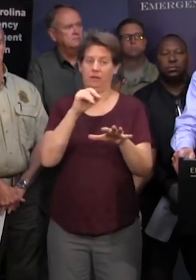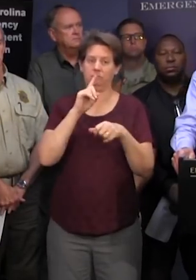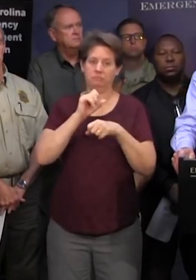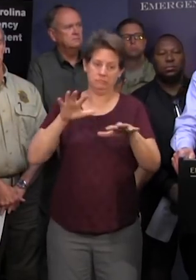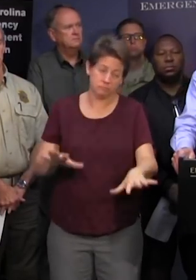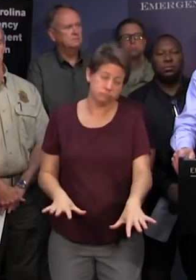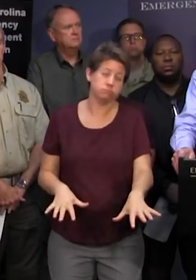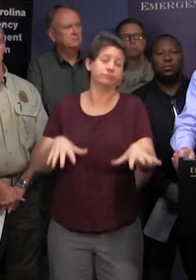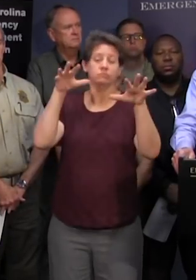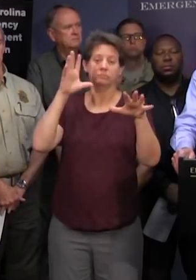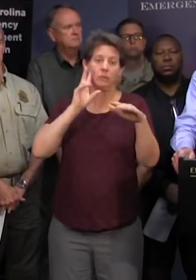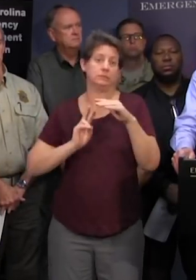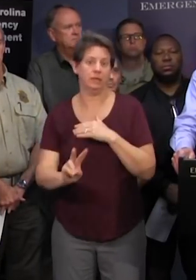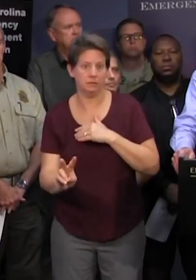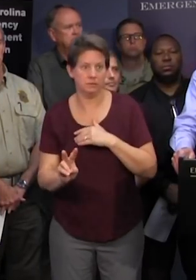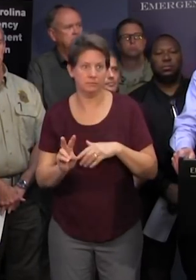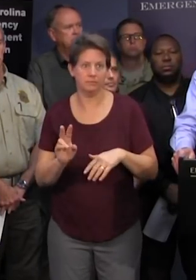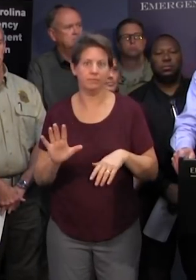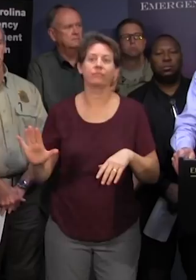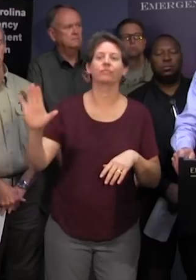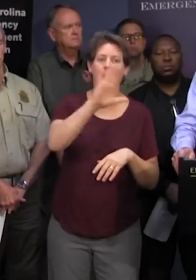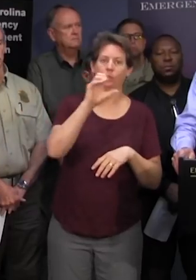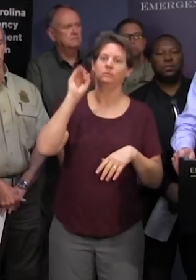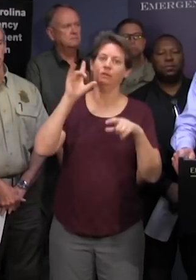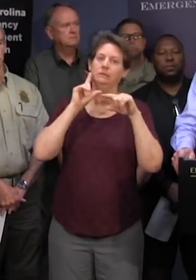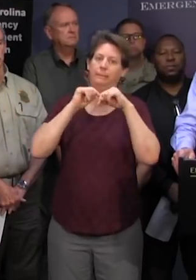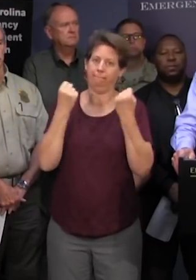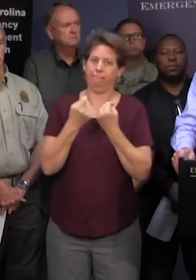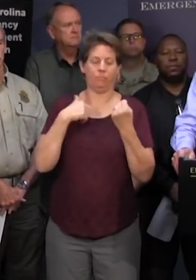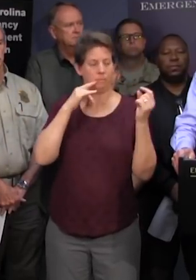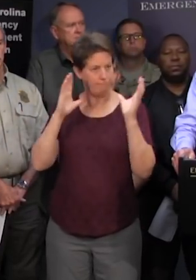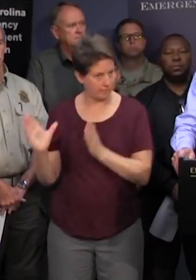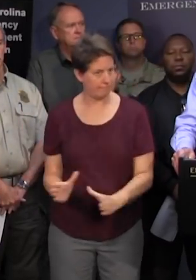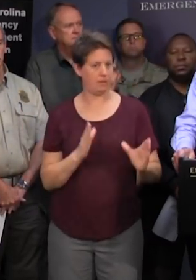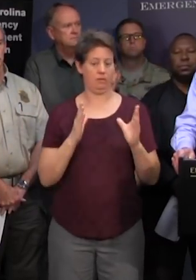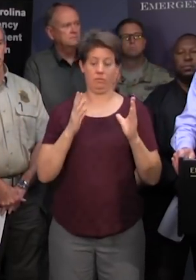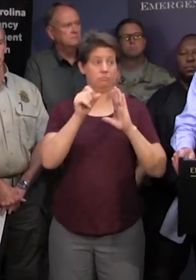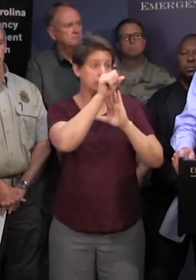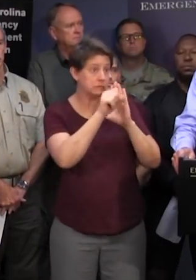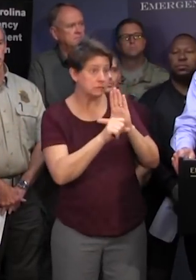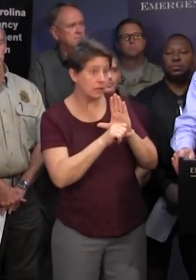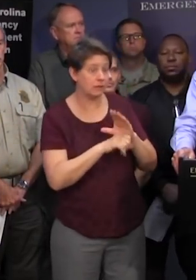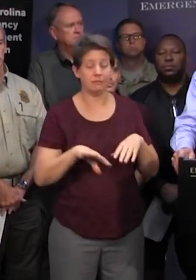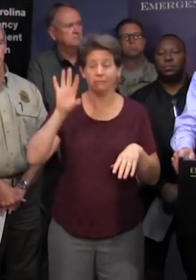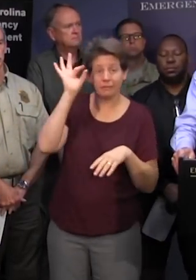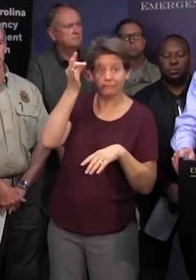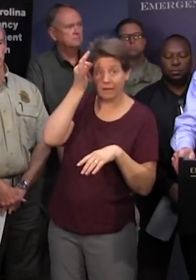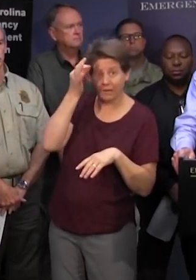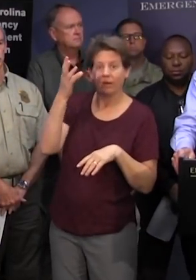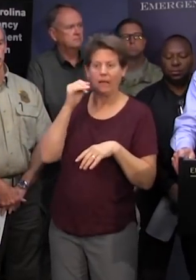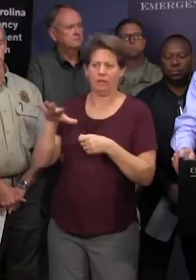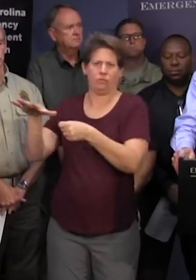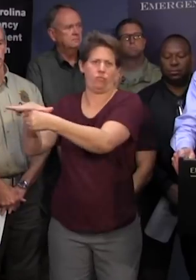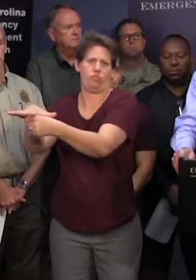that is coming that your South Carolina team is prepared both at the state level the federal level and